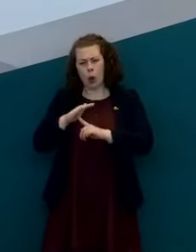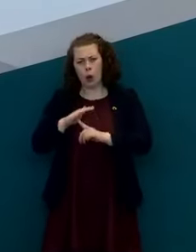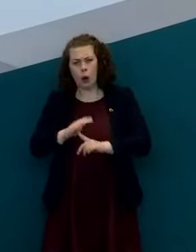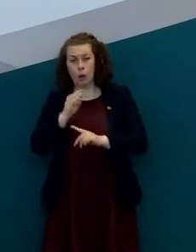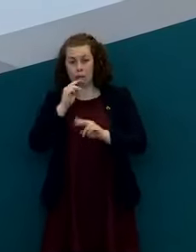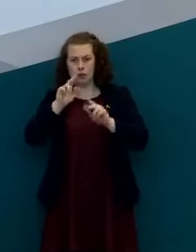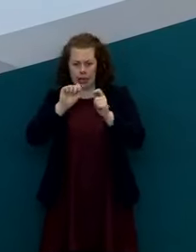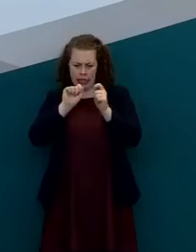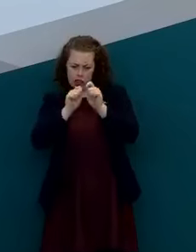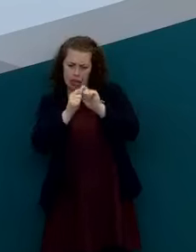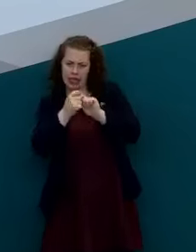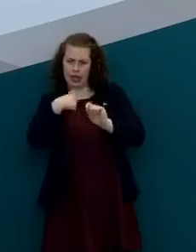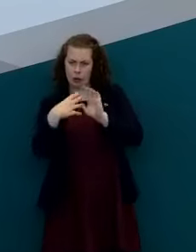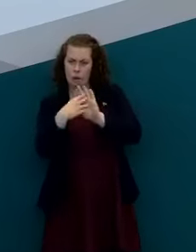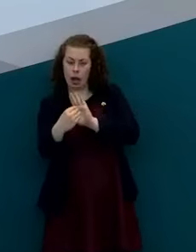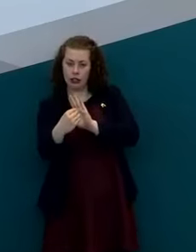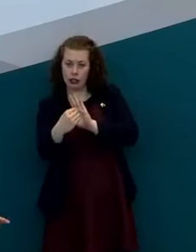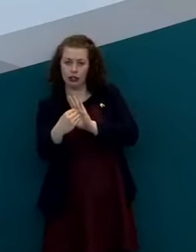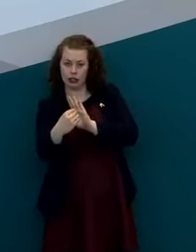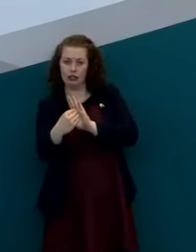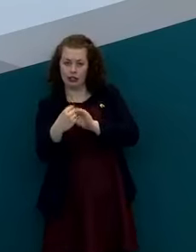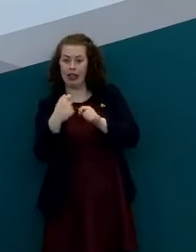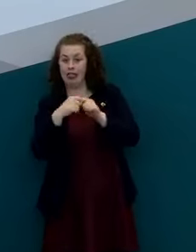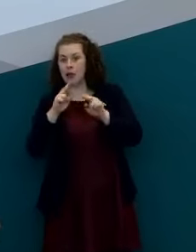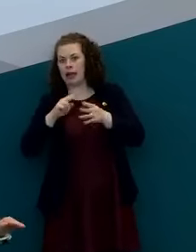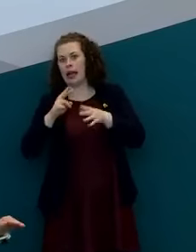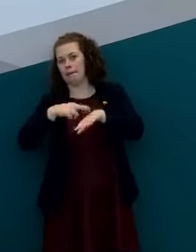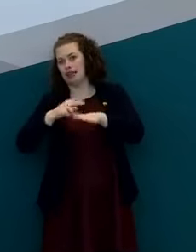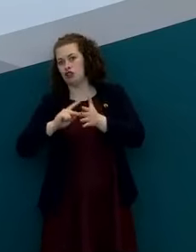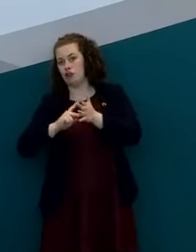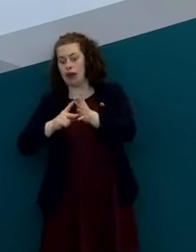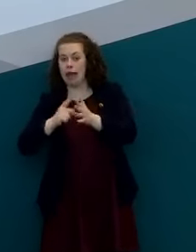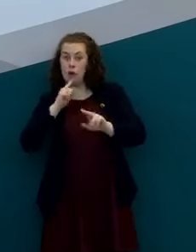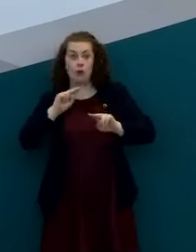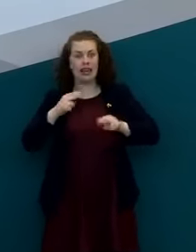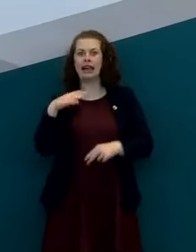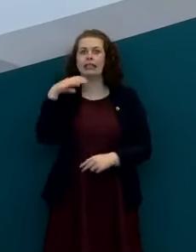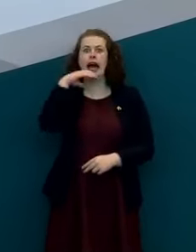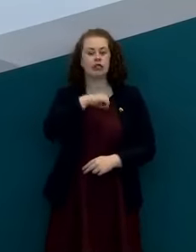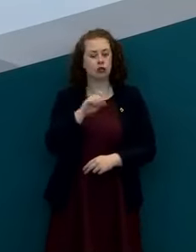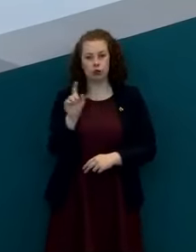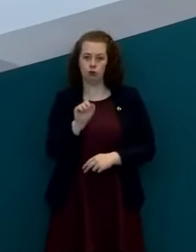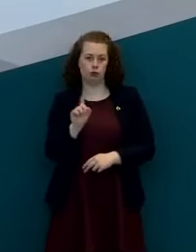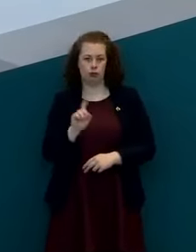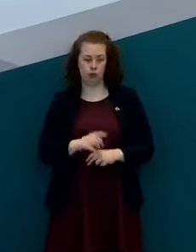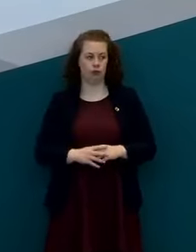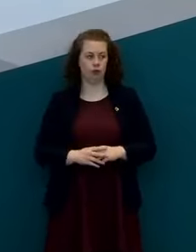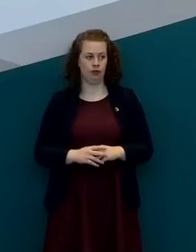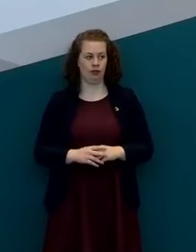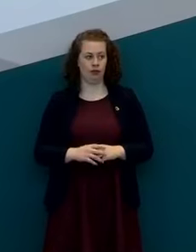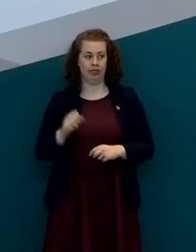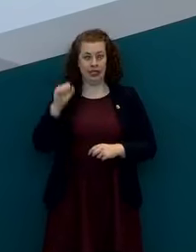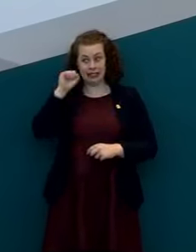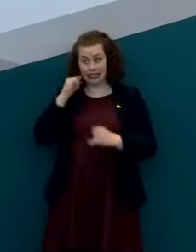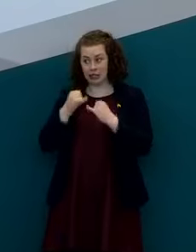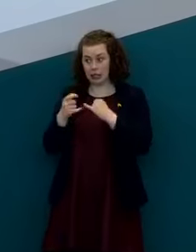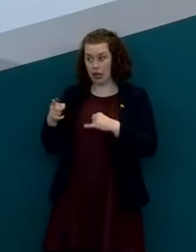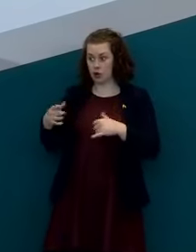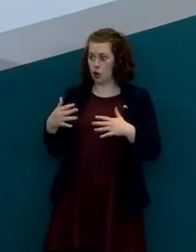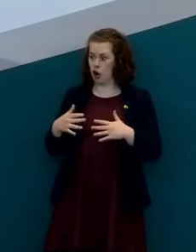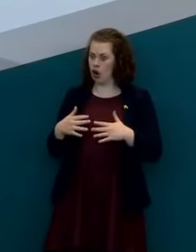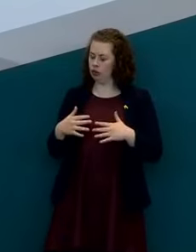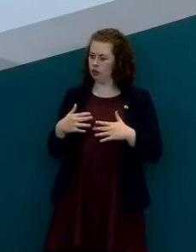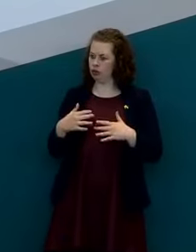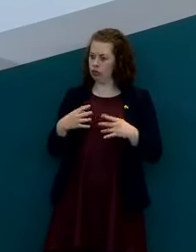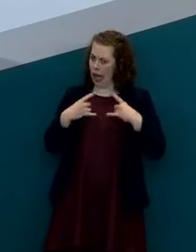reduced reproduction rates and begin to see how the disease will spread over the next few months you sound like you've been very impressed by the